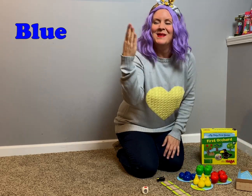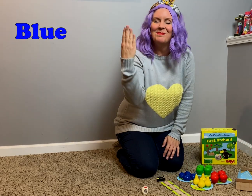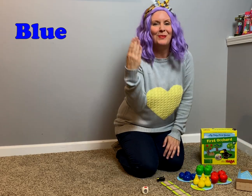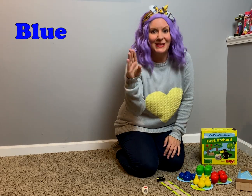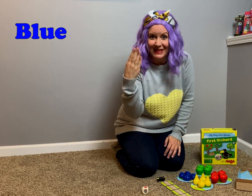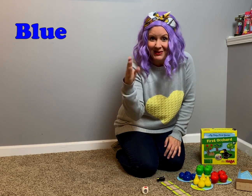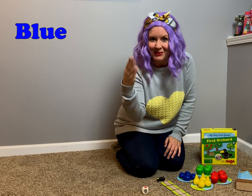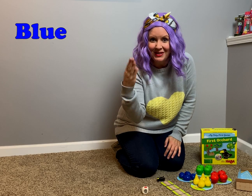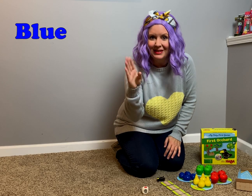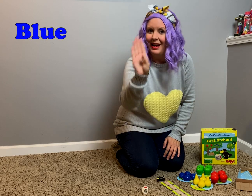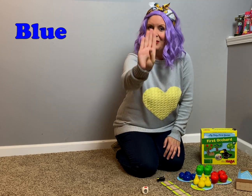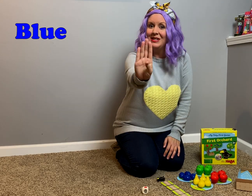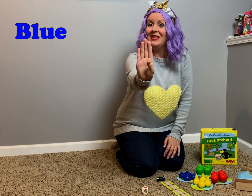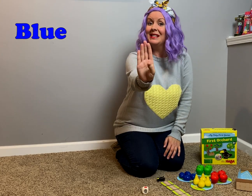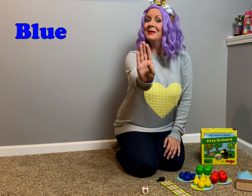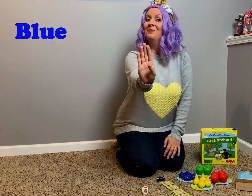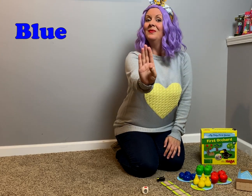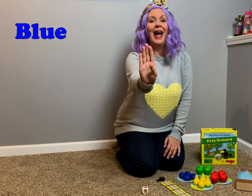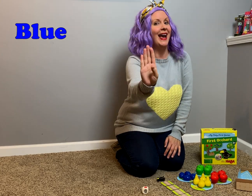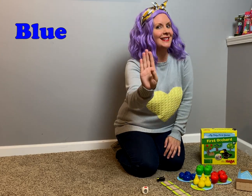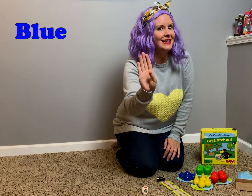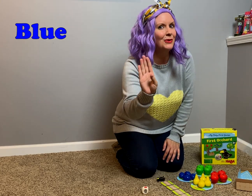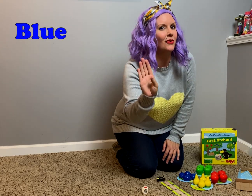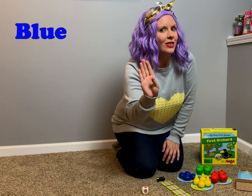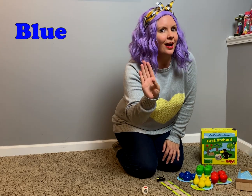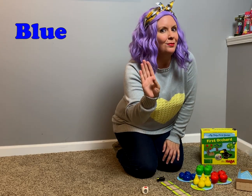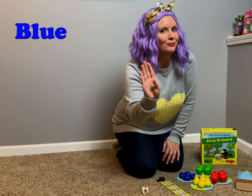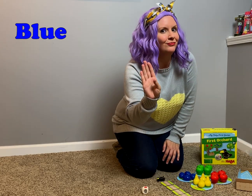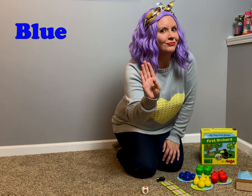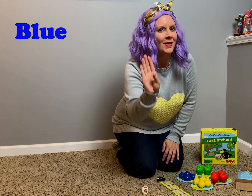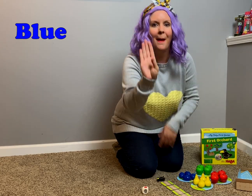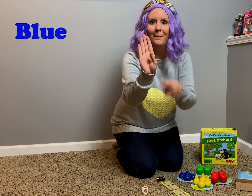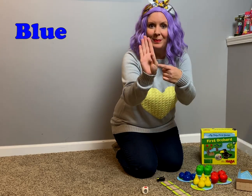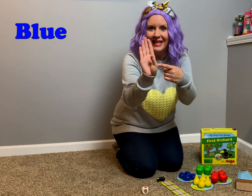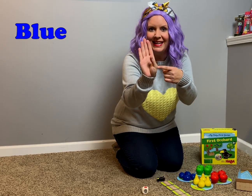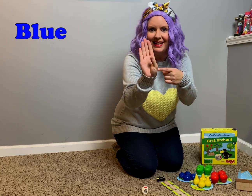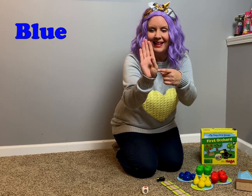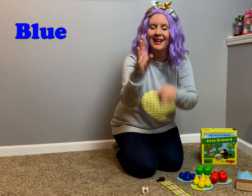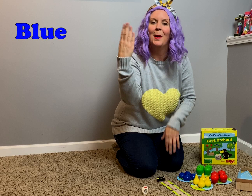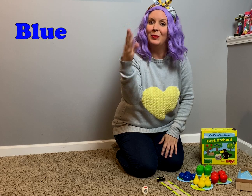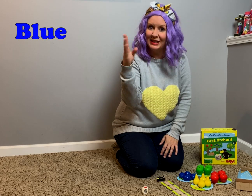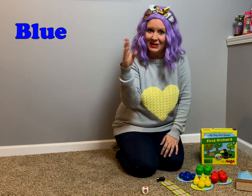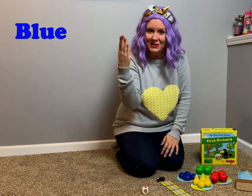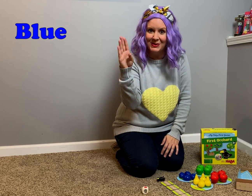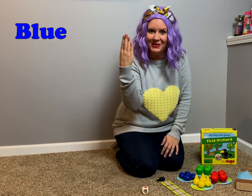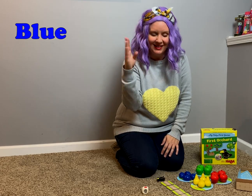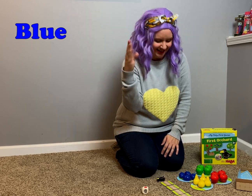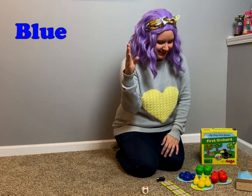Blue. Everyone do this. I see you over there. B. Blue. Good